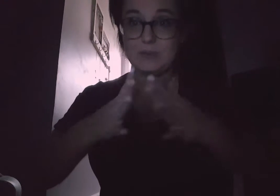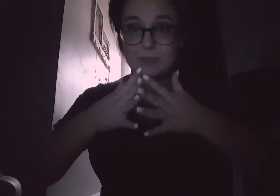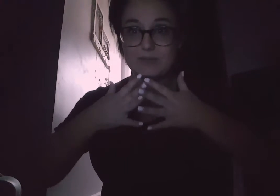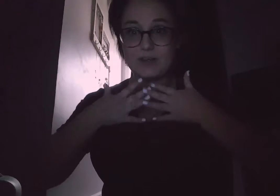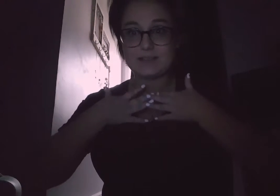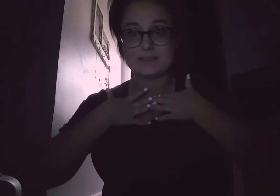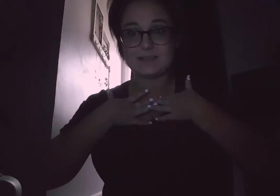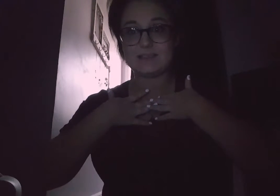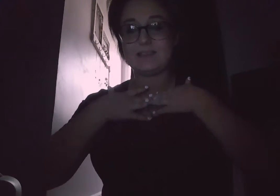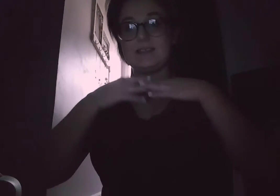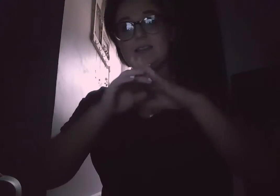will be friends.